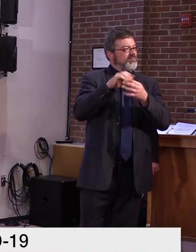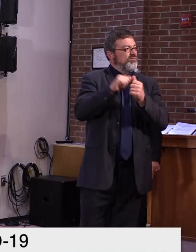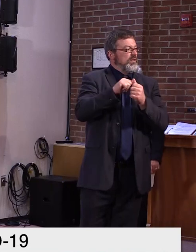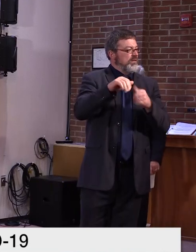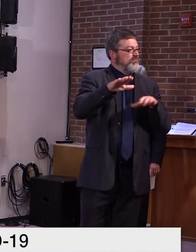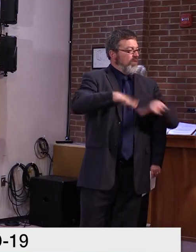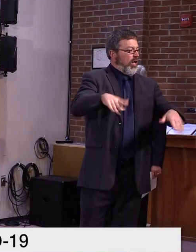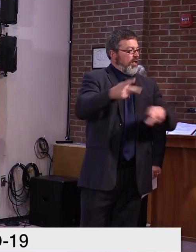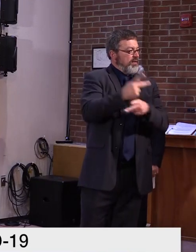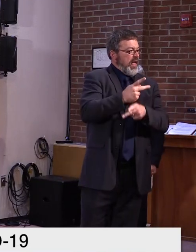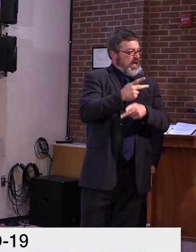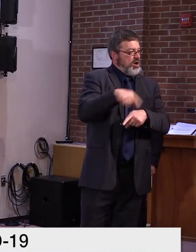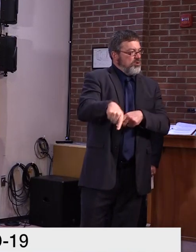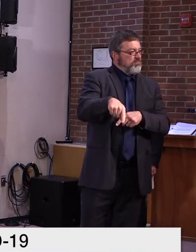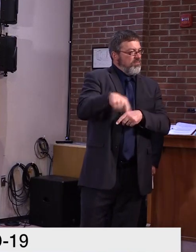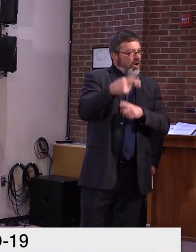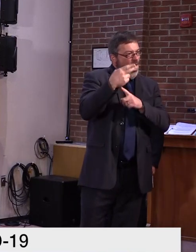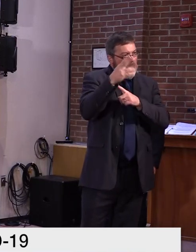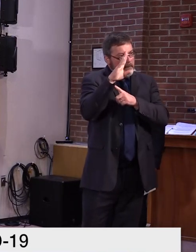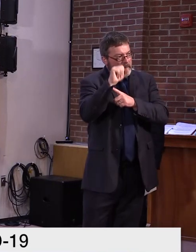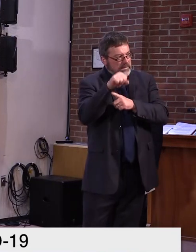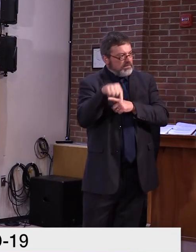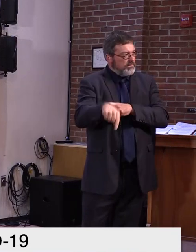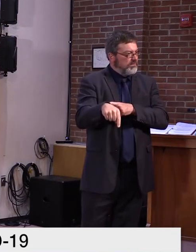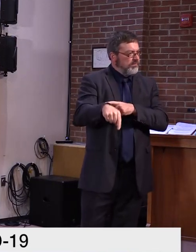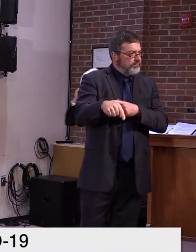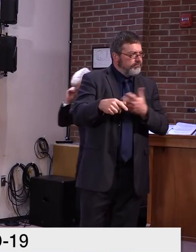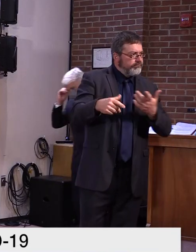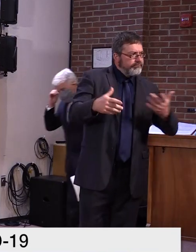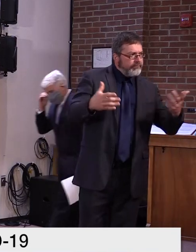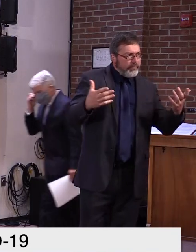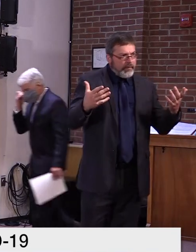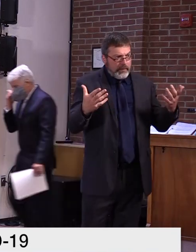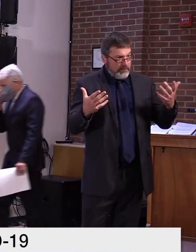you're hearing about those. hearing any issues or has the rollout been moved?